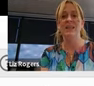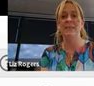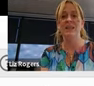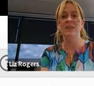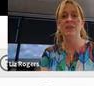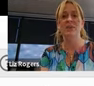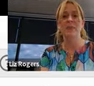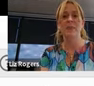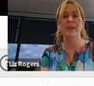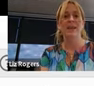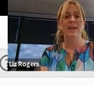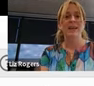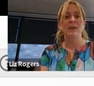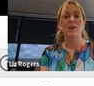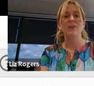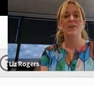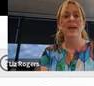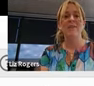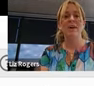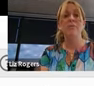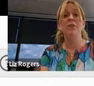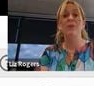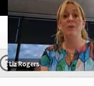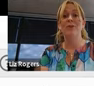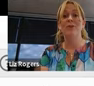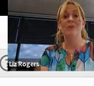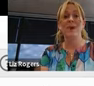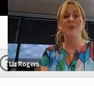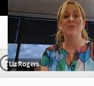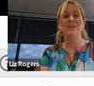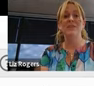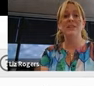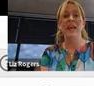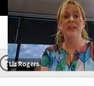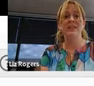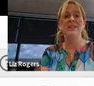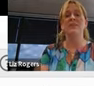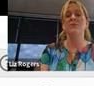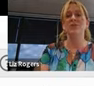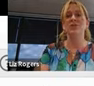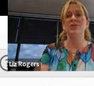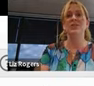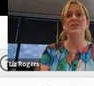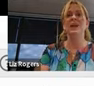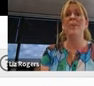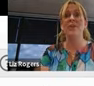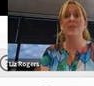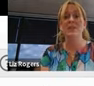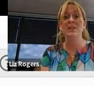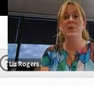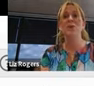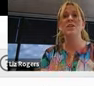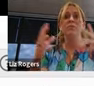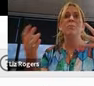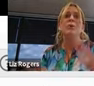poster that comes out of the box. We also have a mood board as well for the different characters, for children to help